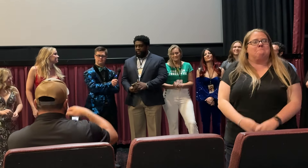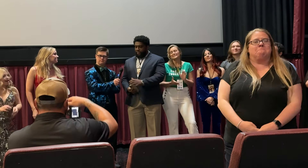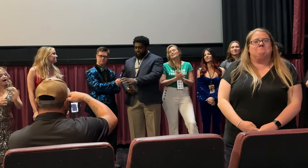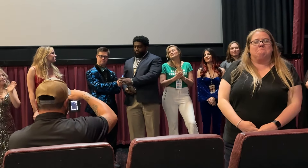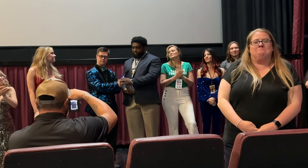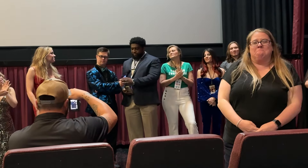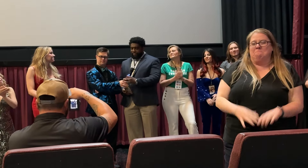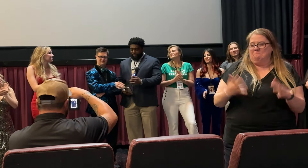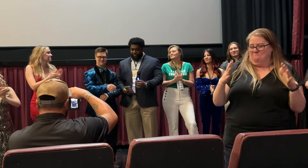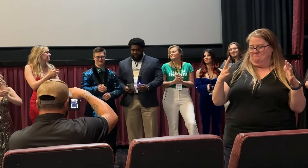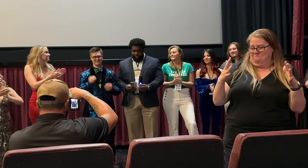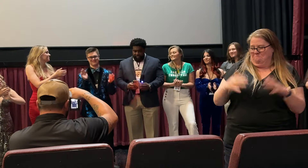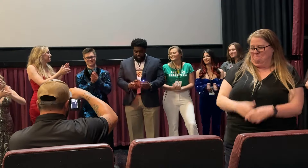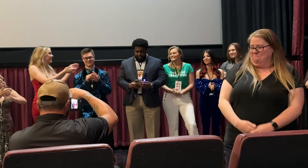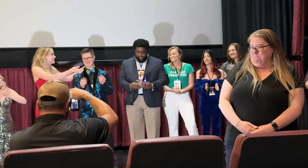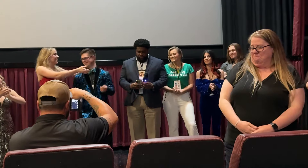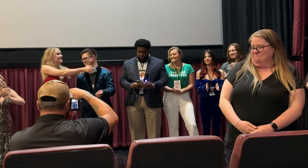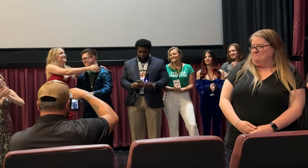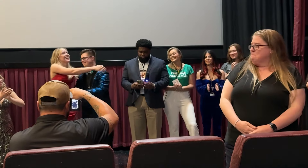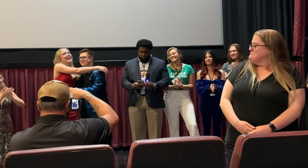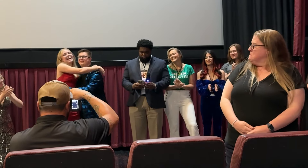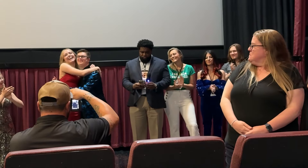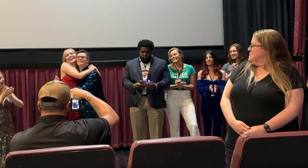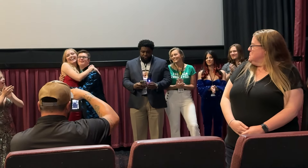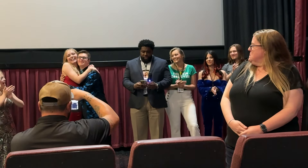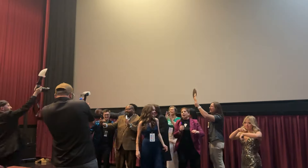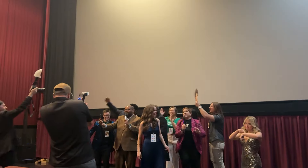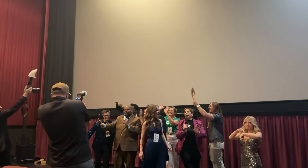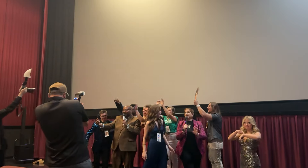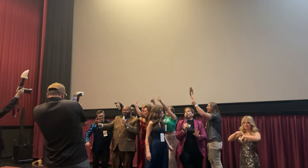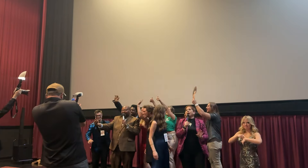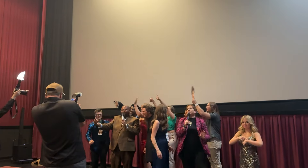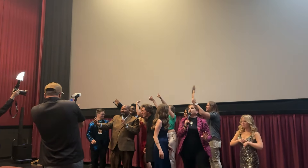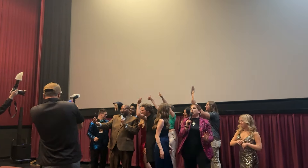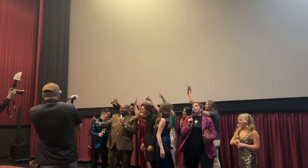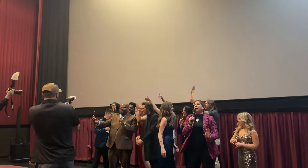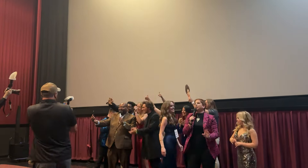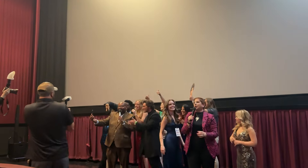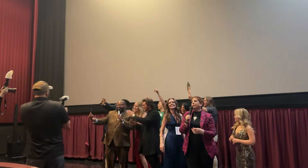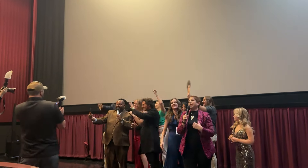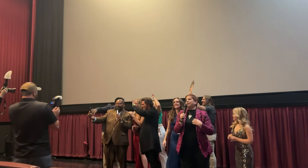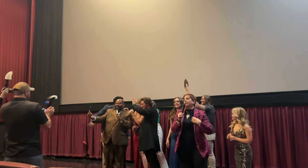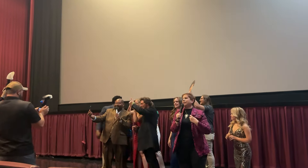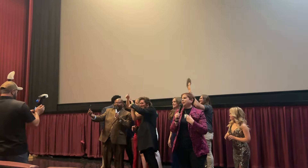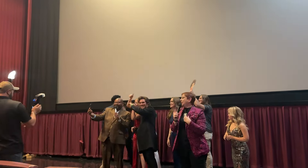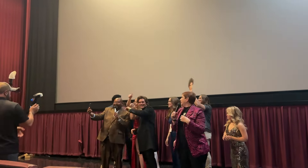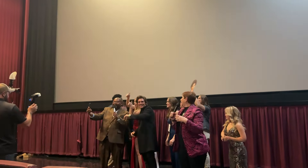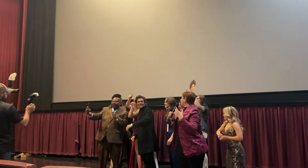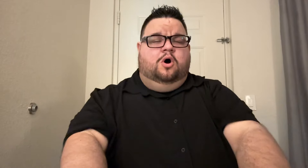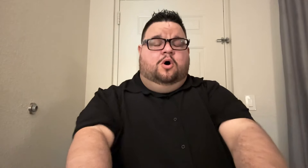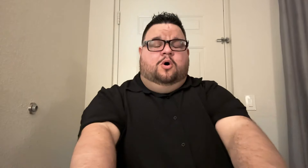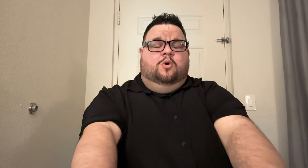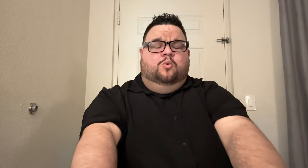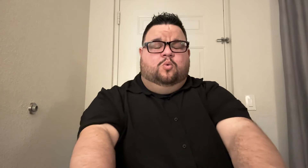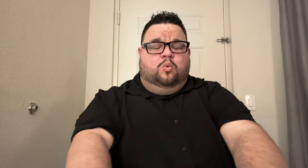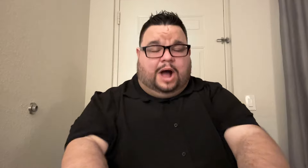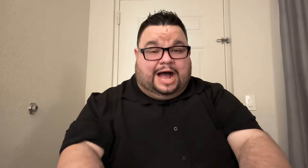want you guys so much on behalf of everyone who's here. Wow.